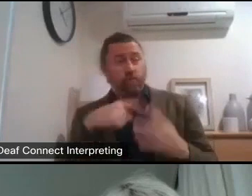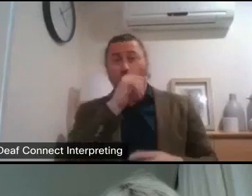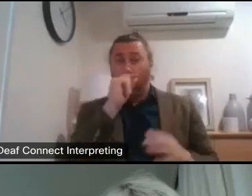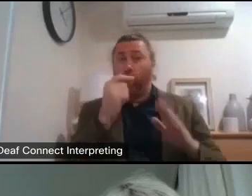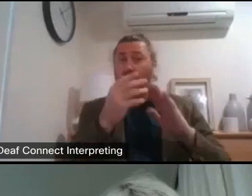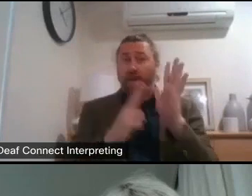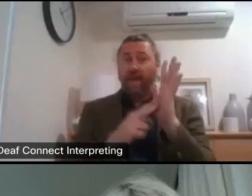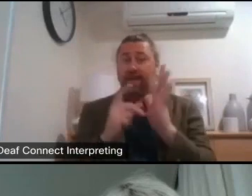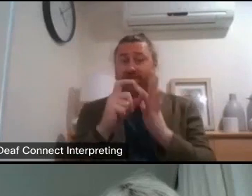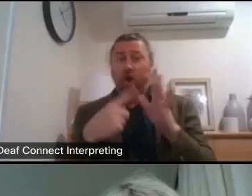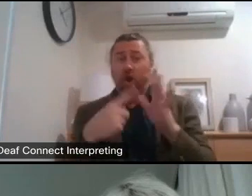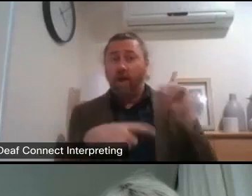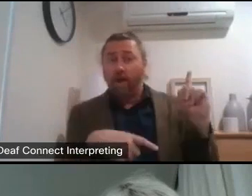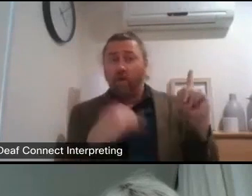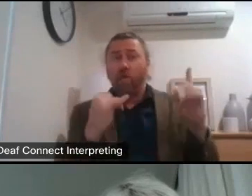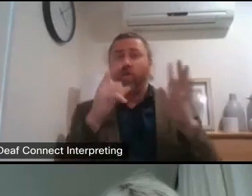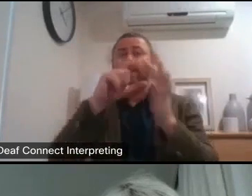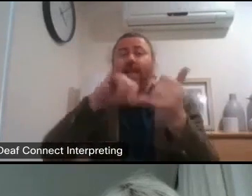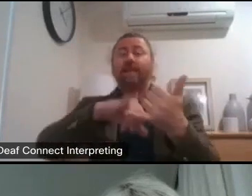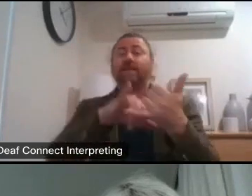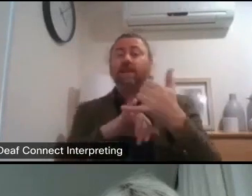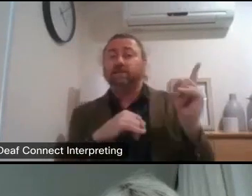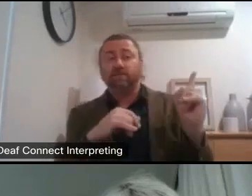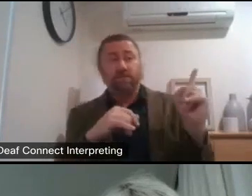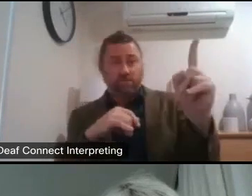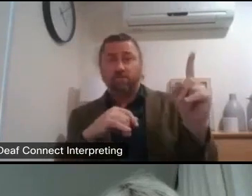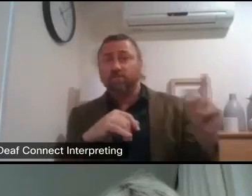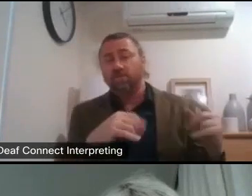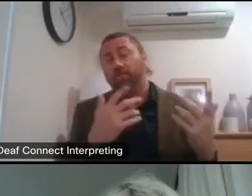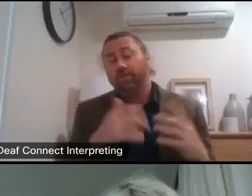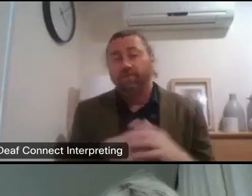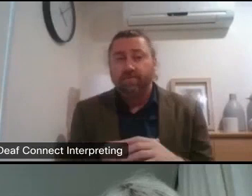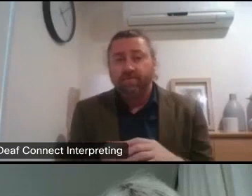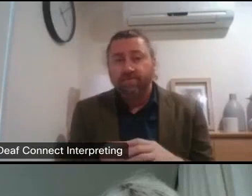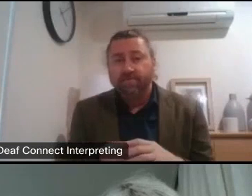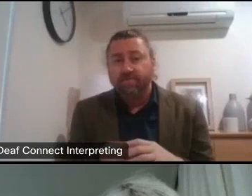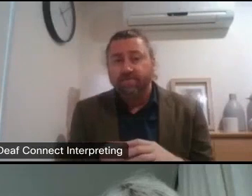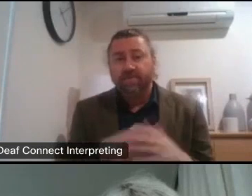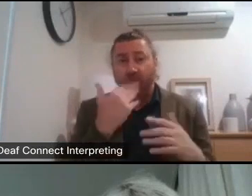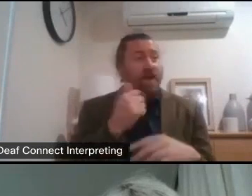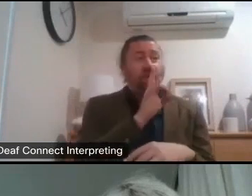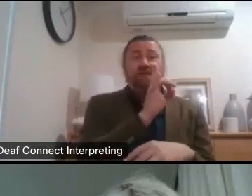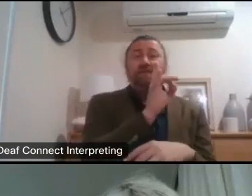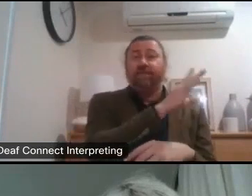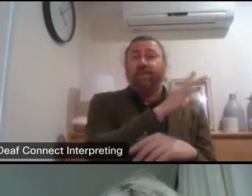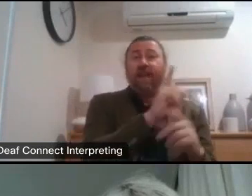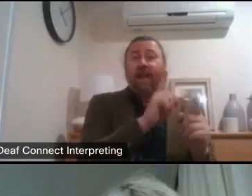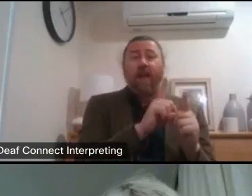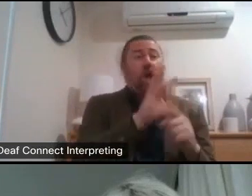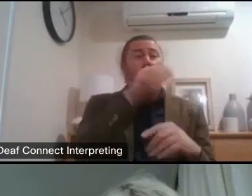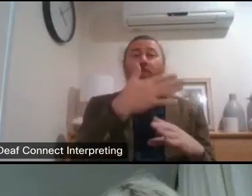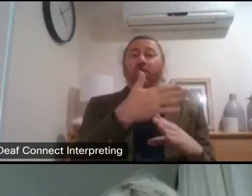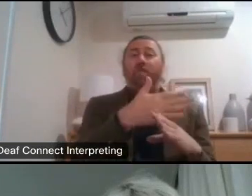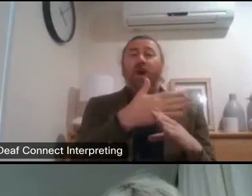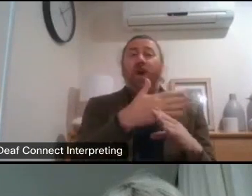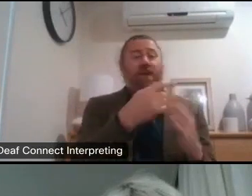ndia and the department of social services but that's a bit like being asked to mark your own homework isn't it so